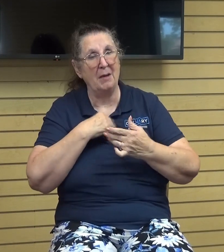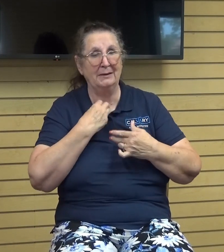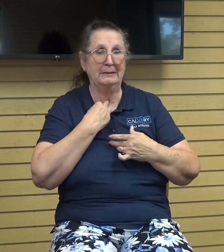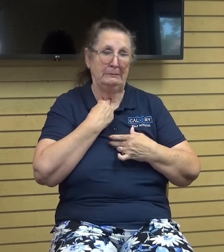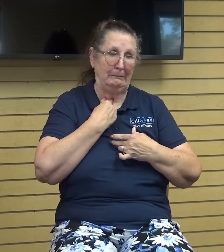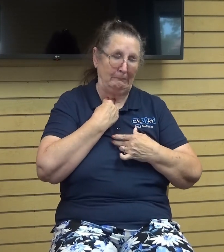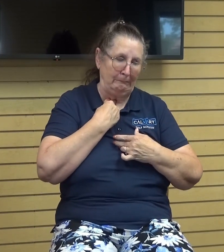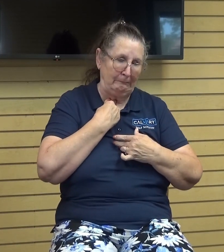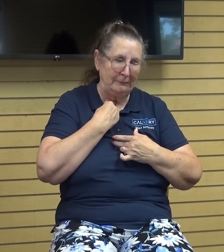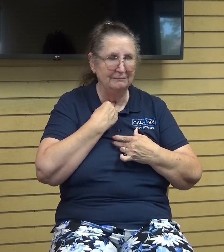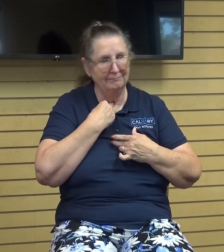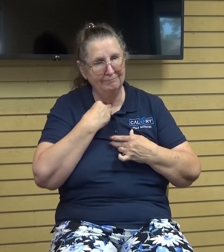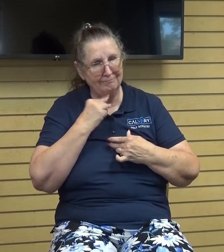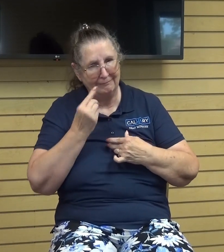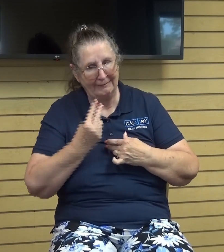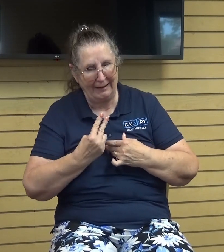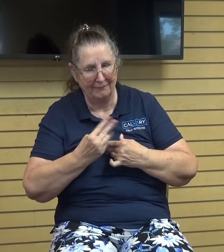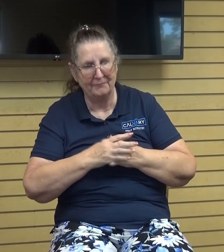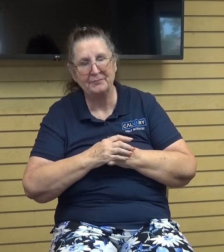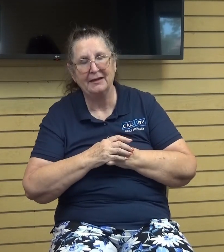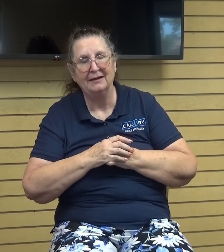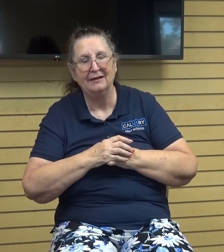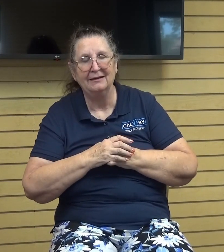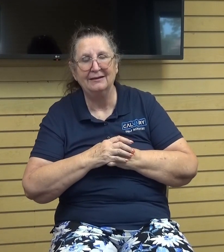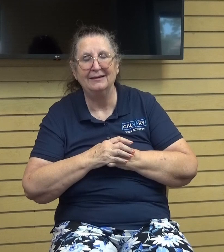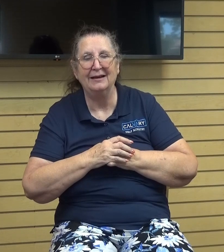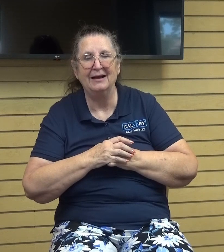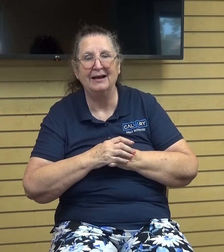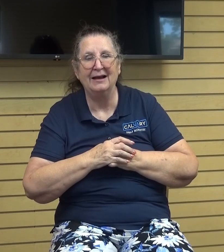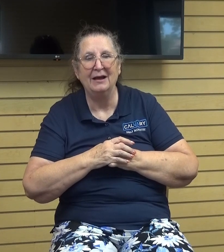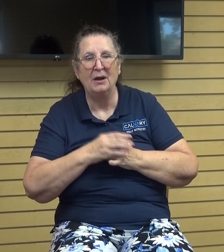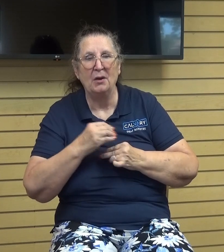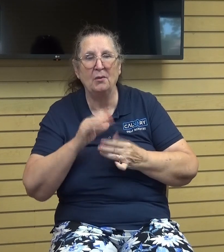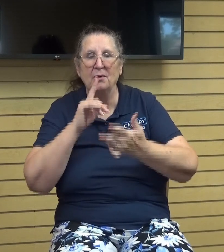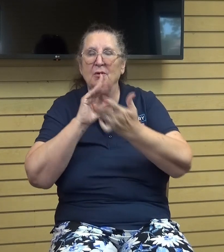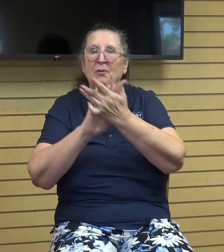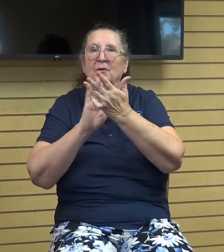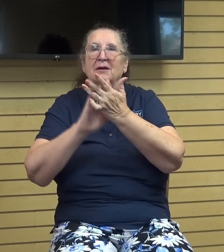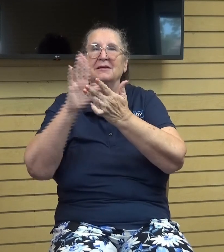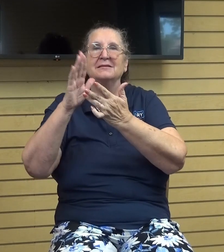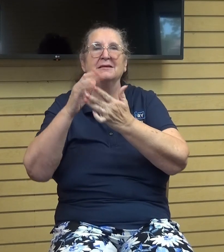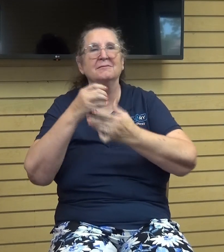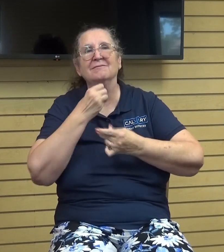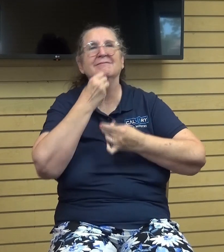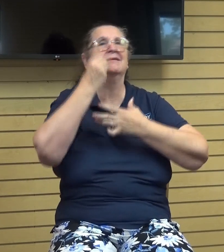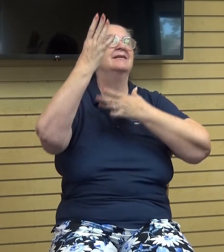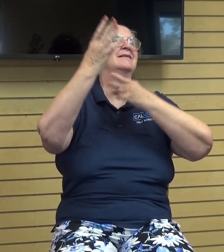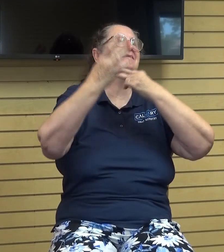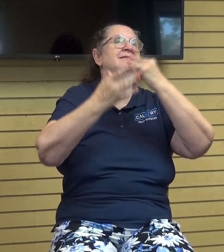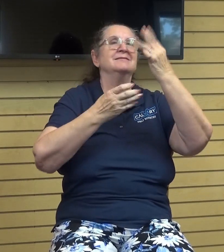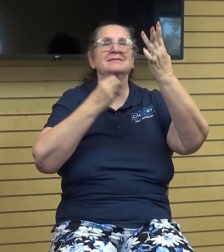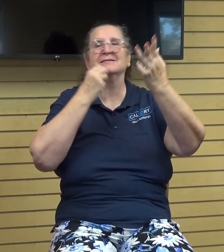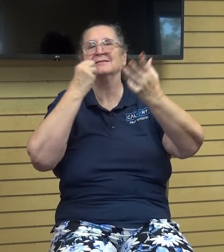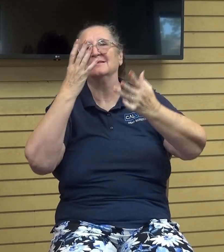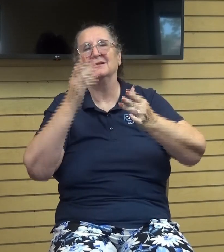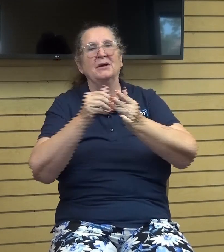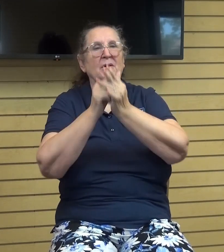is how i always sound um but we were all just praising him at the top of our lungs the singing the worship was amazing